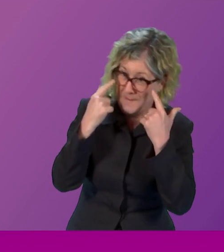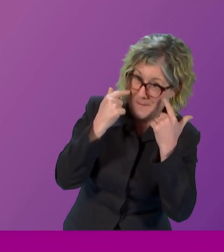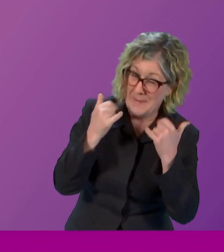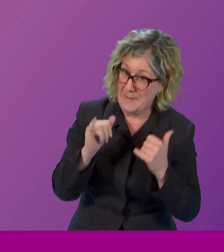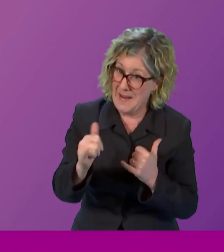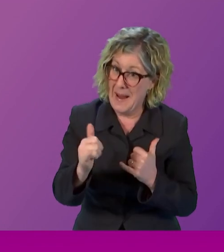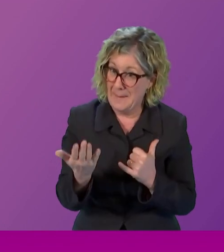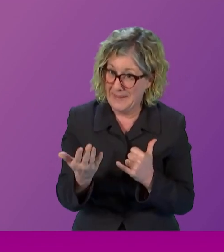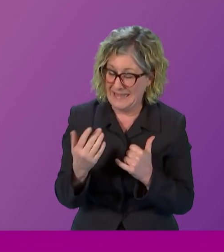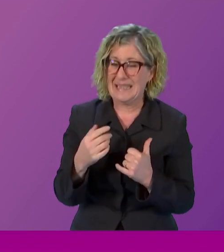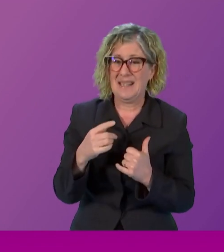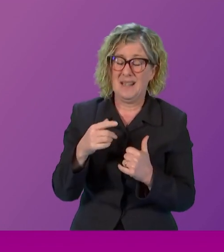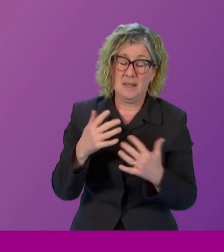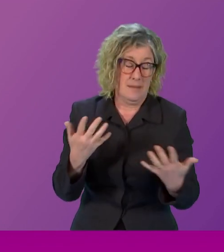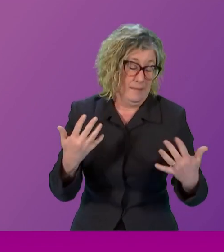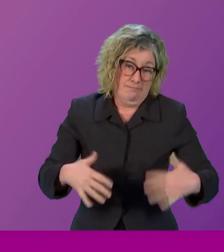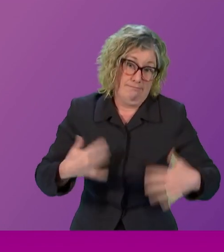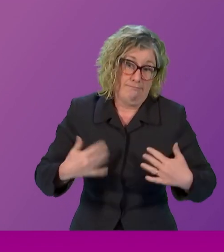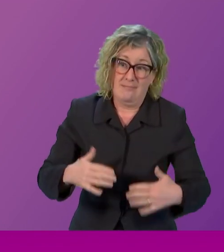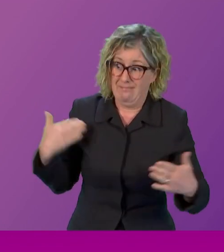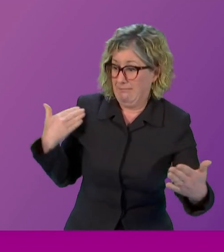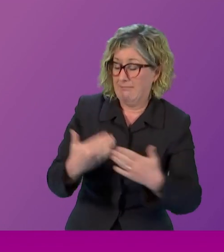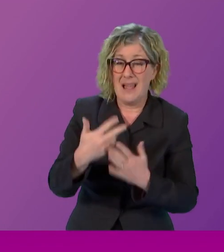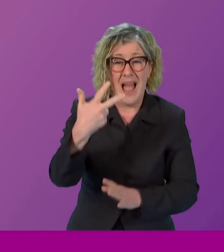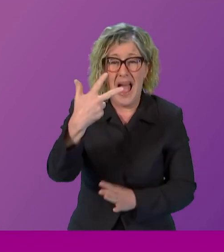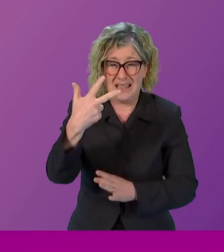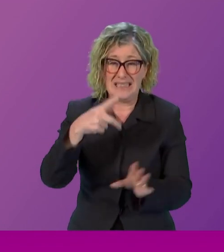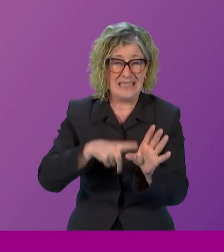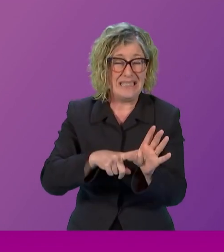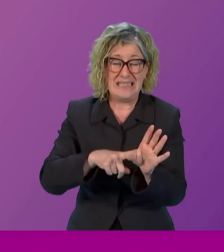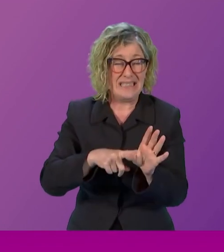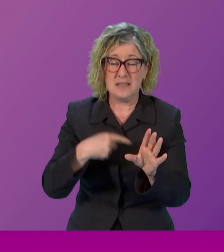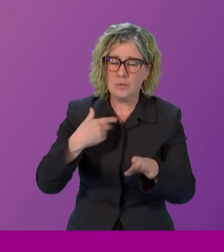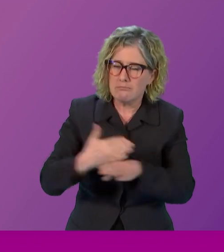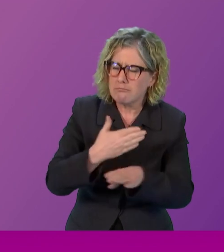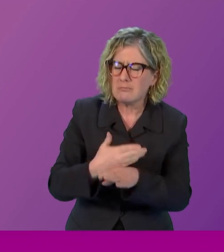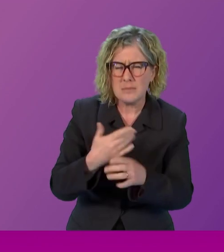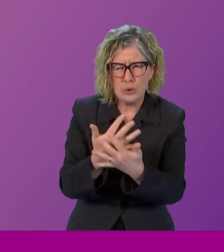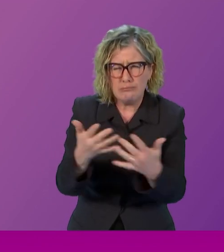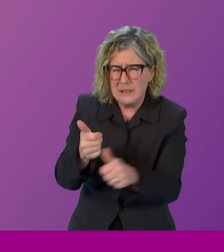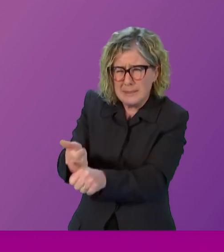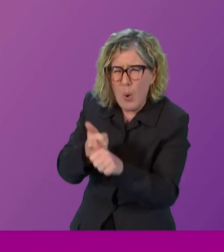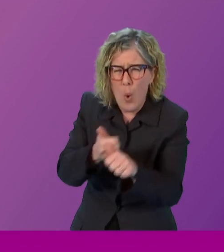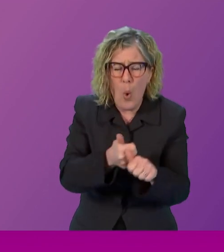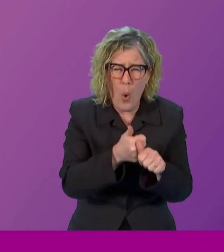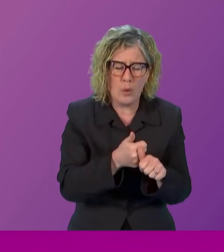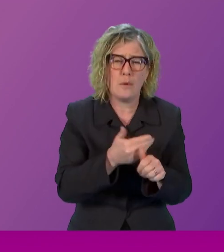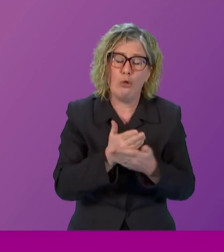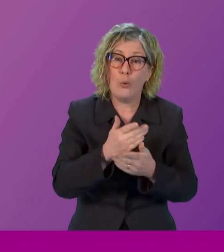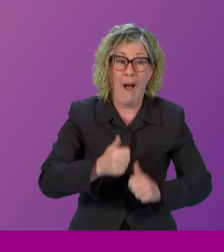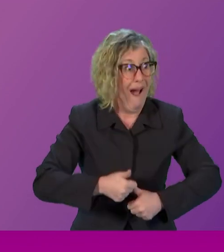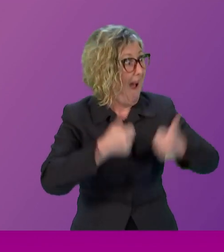over these past eight years have given me so much support during good times and in particular